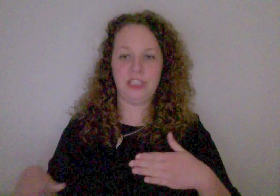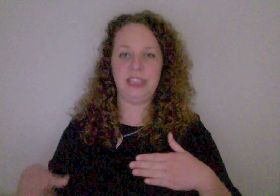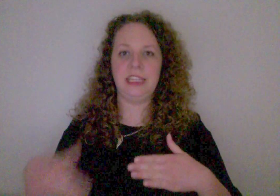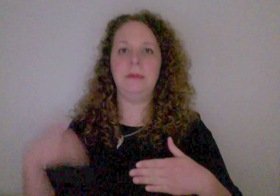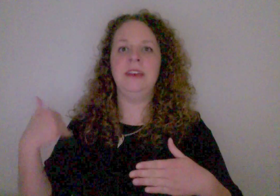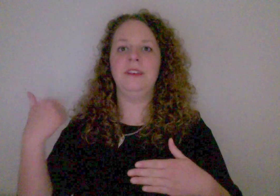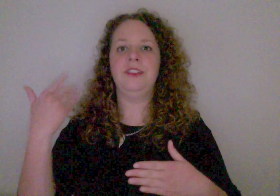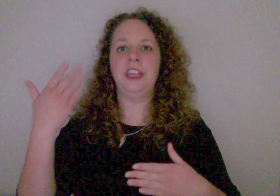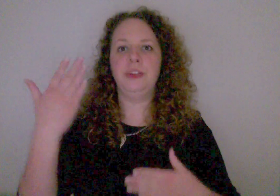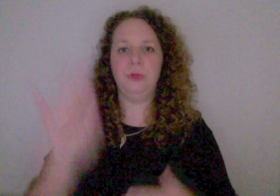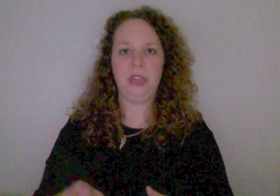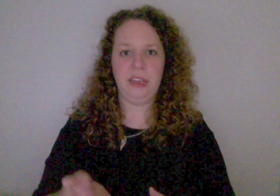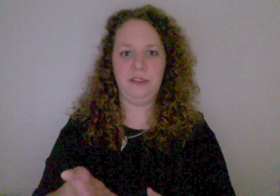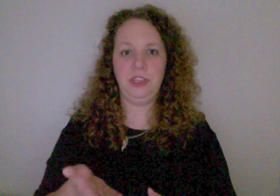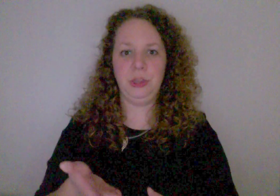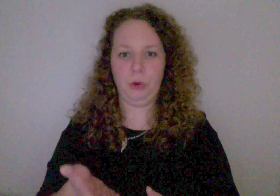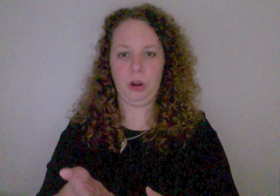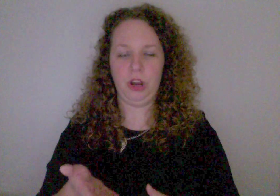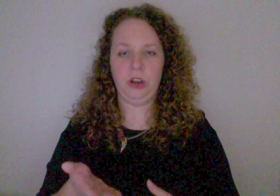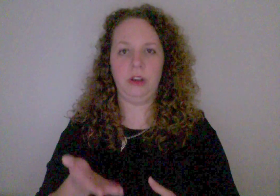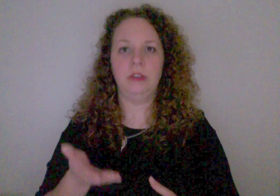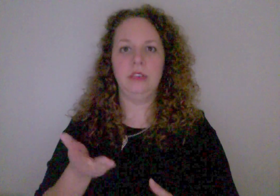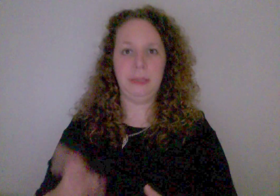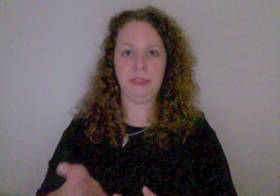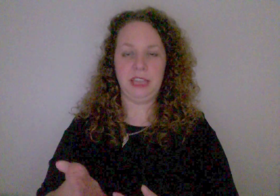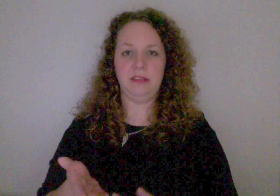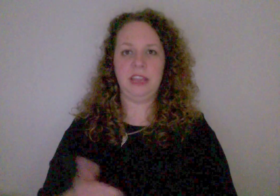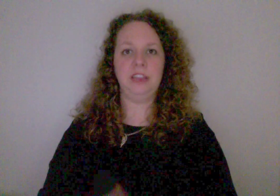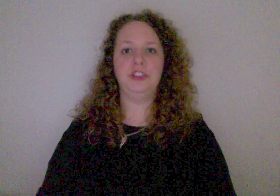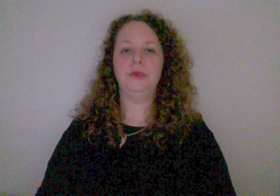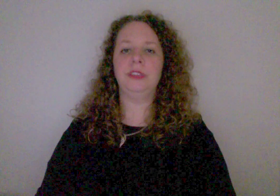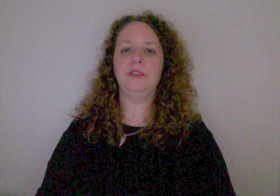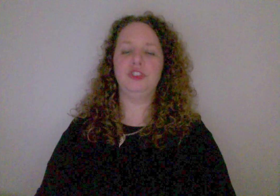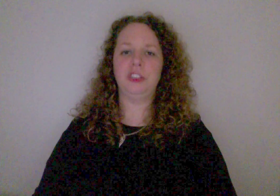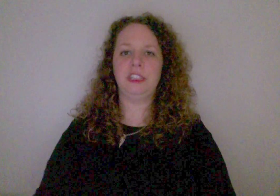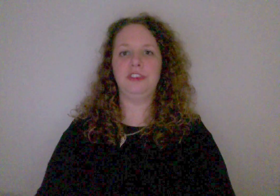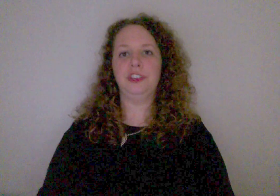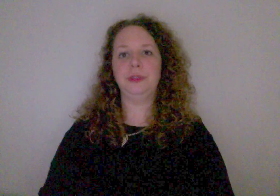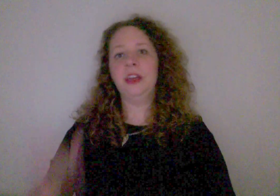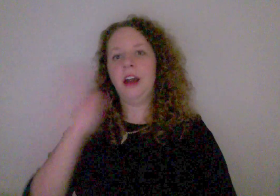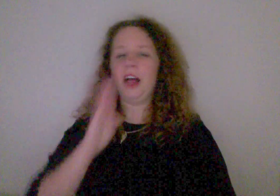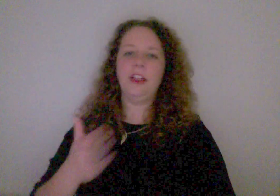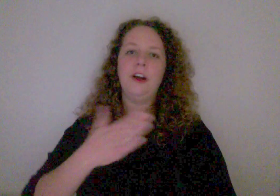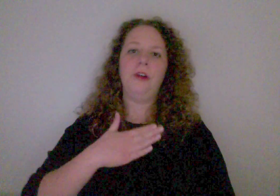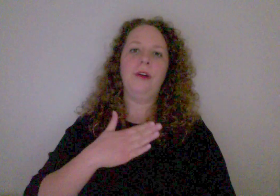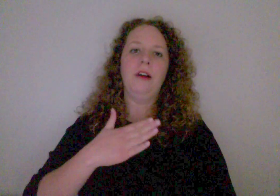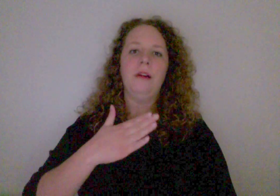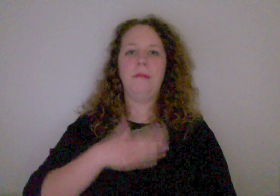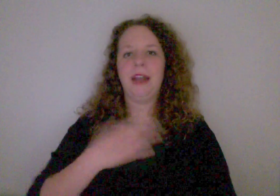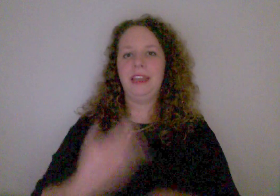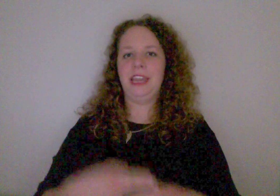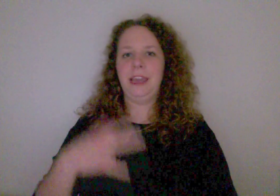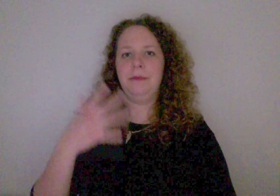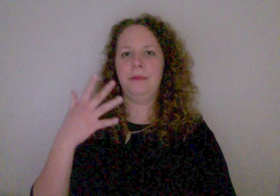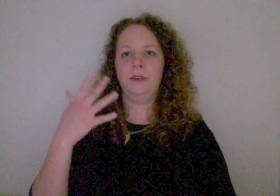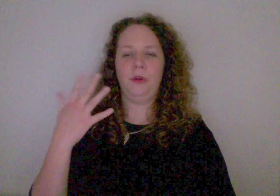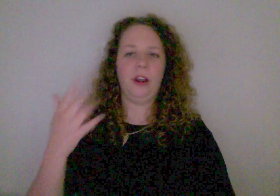last name, then you will give your name sign. Okay? So you will never just introduce, hello, my name, or